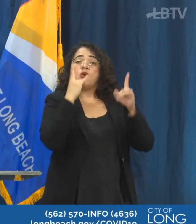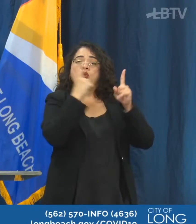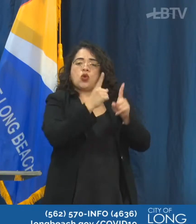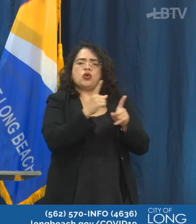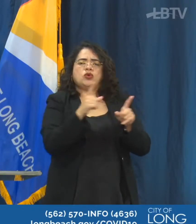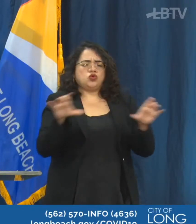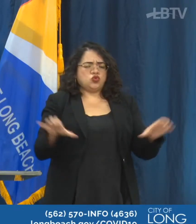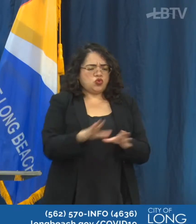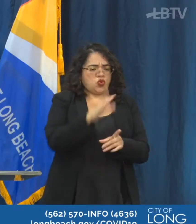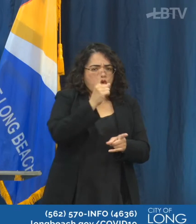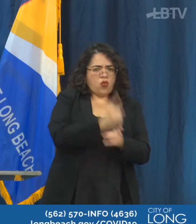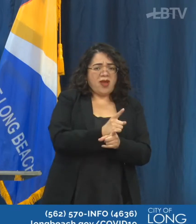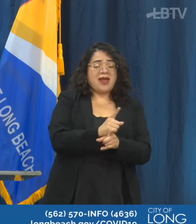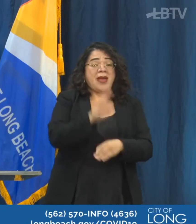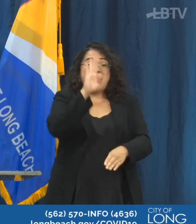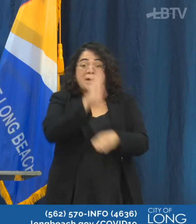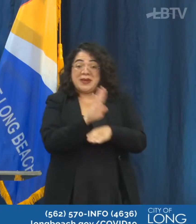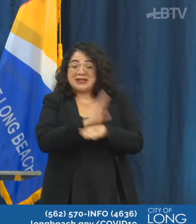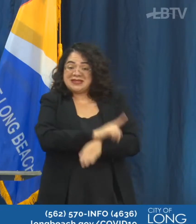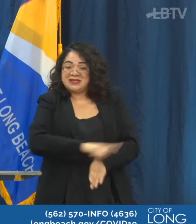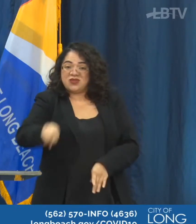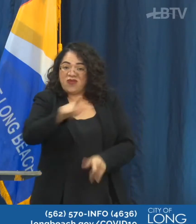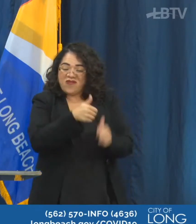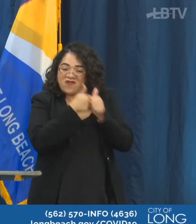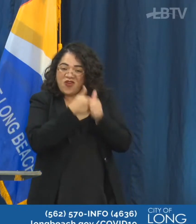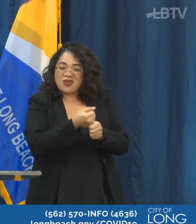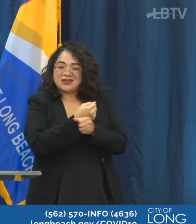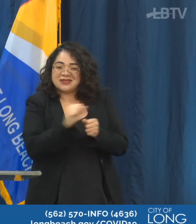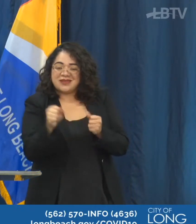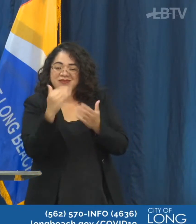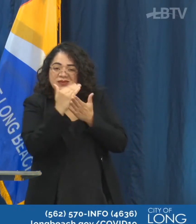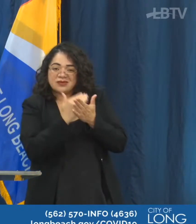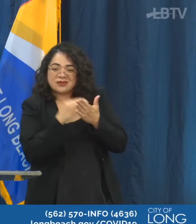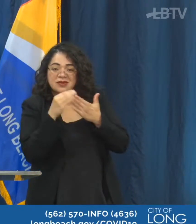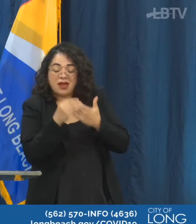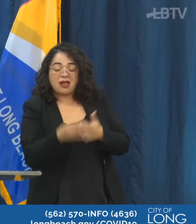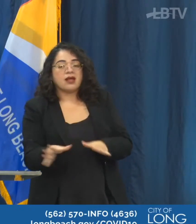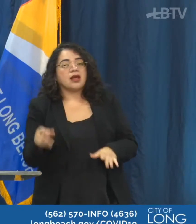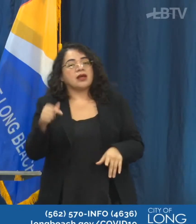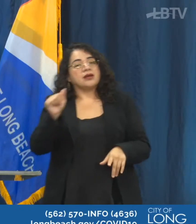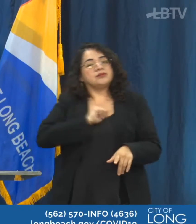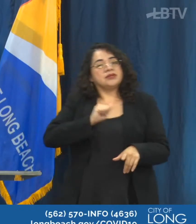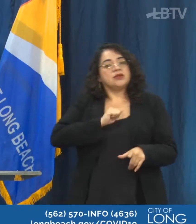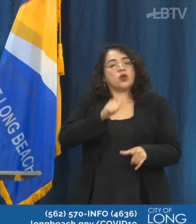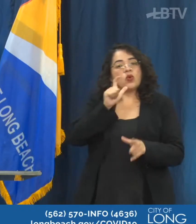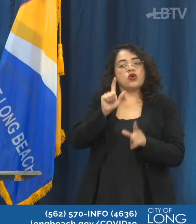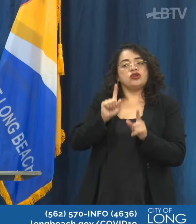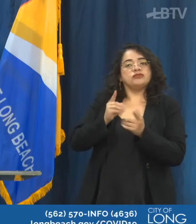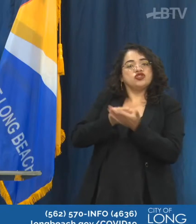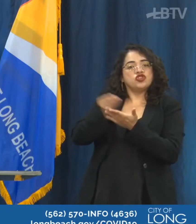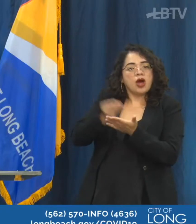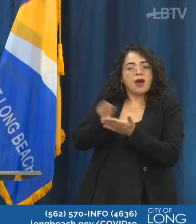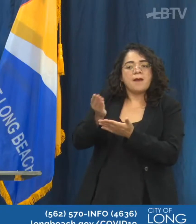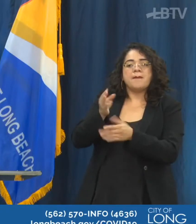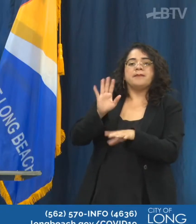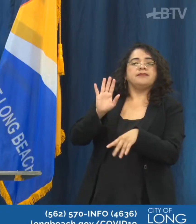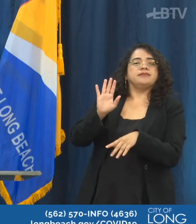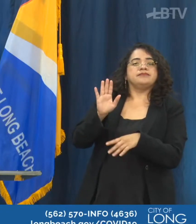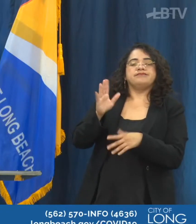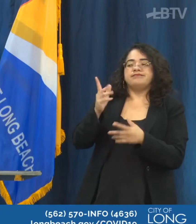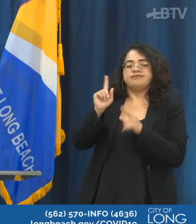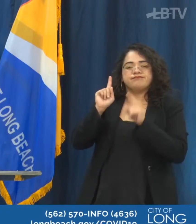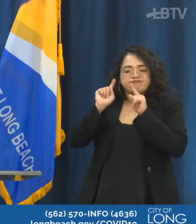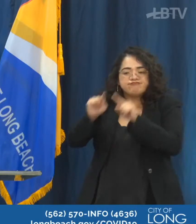businesses and patrons to follow necessary safety protocols to protect everyone's health. This includes the use of the face coverings when you're out in public.